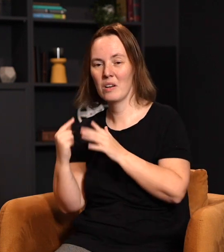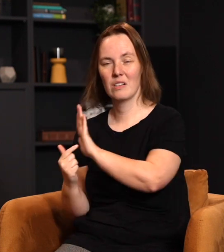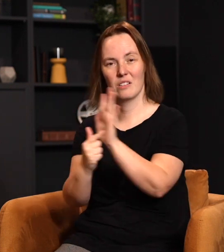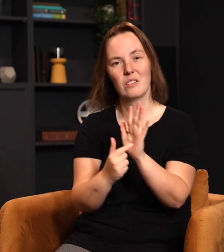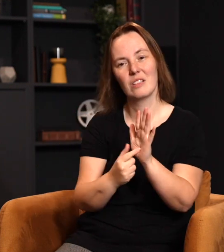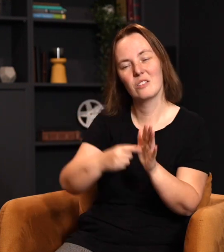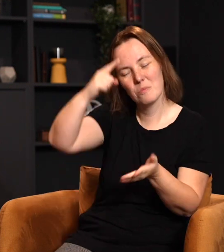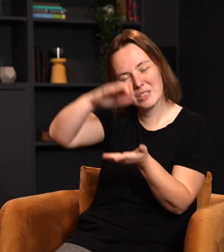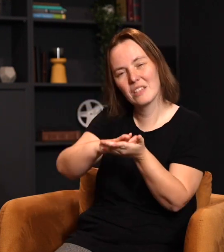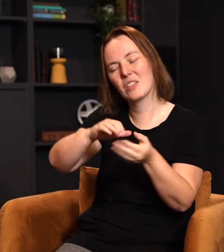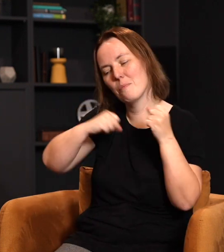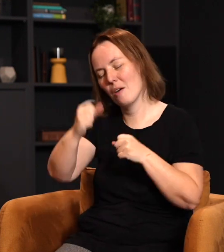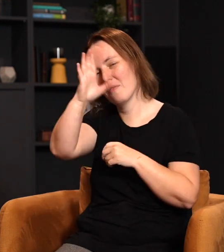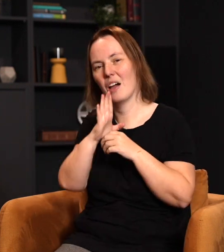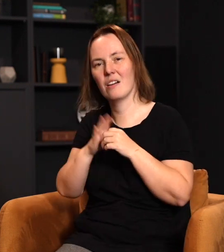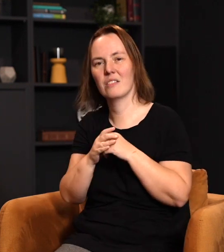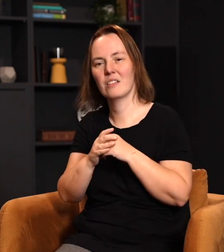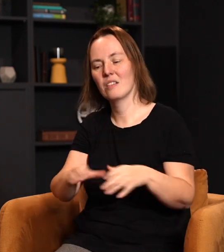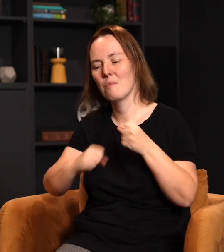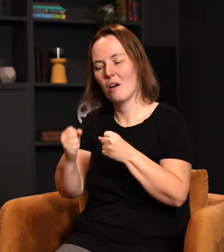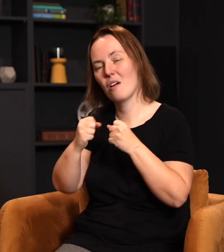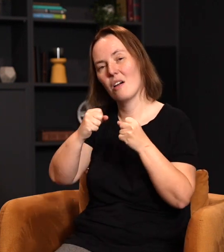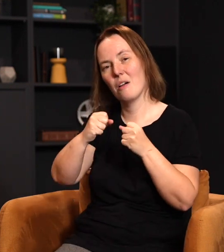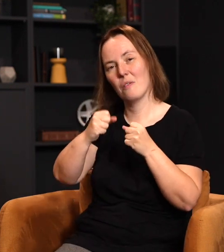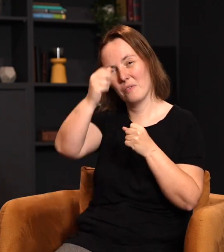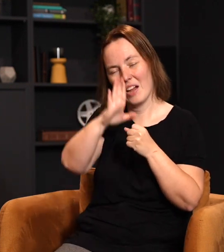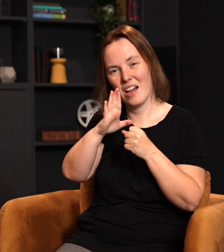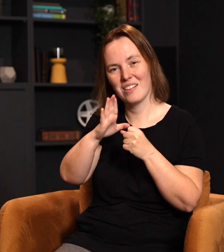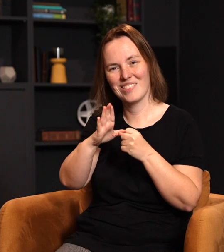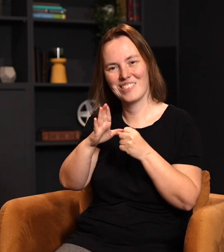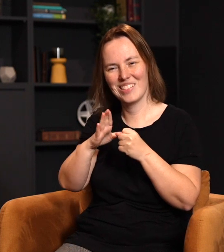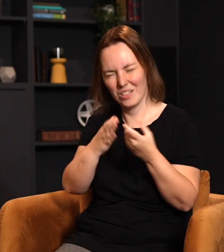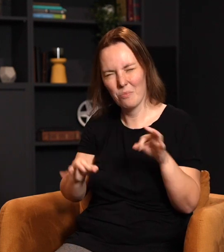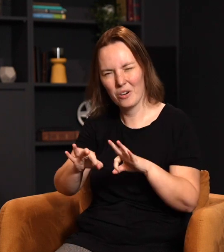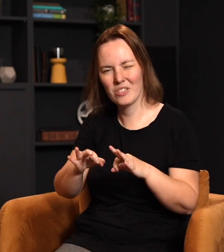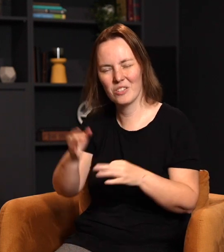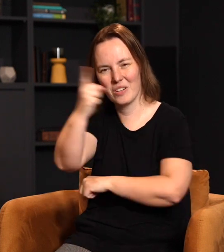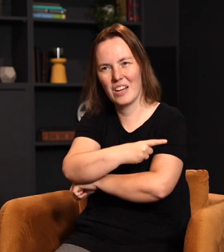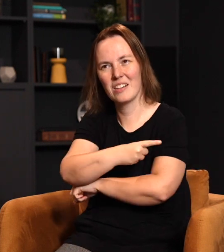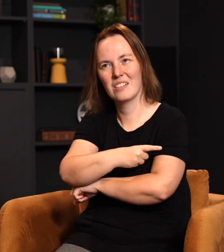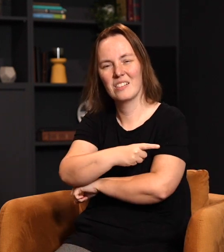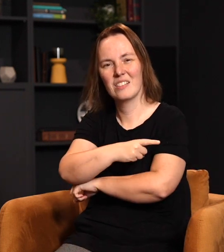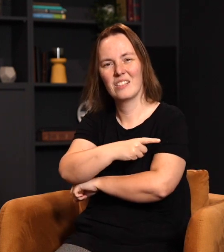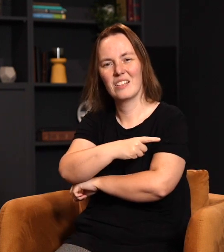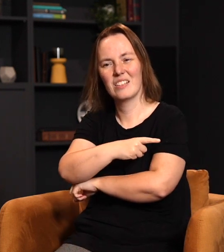indication that you actually believe in the power of God, and the power of God is relevant and applicable to our day is the fact that you actually function in that role,